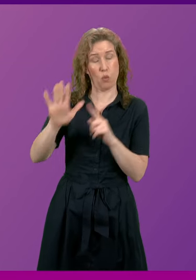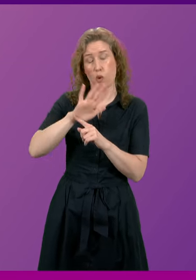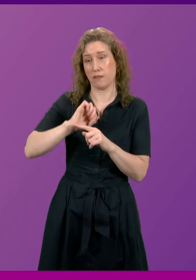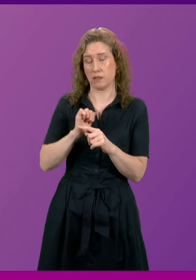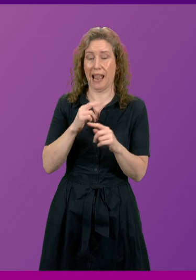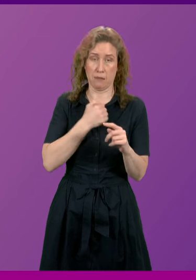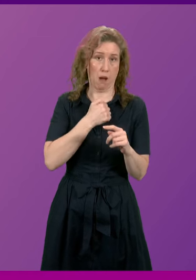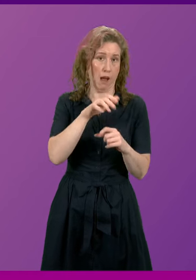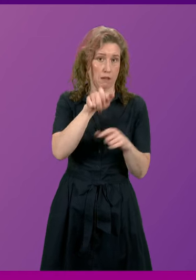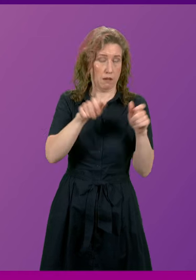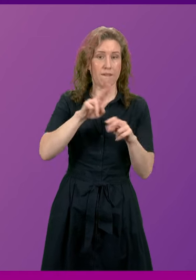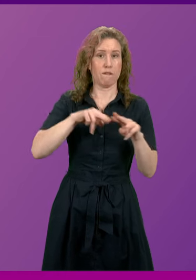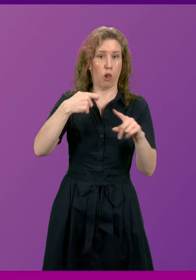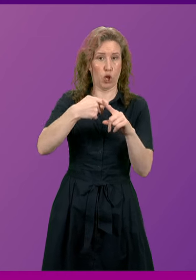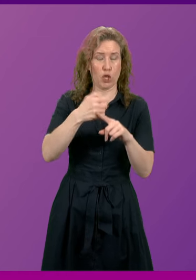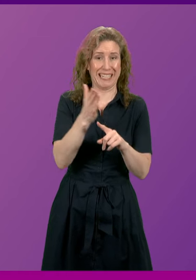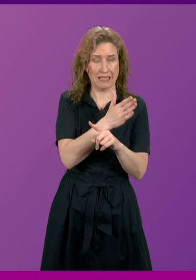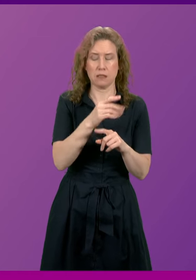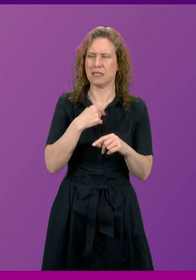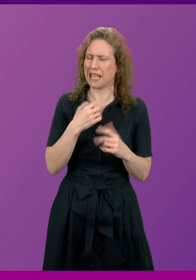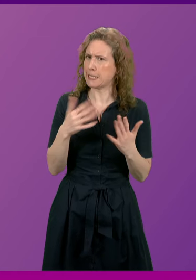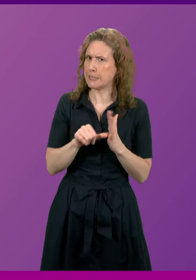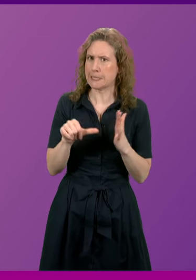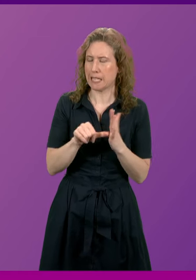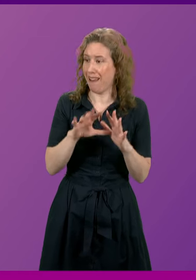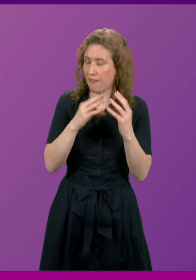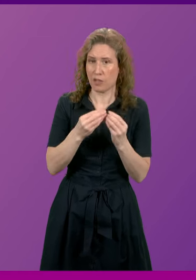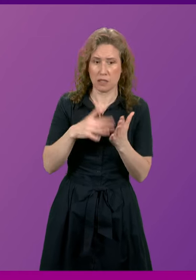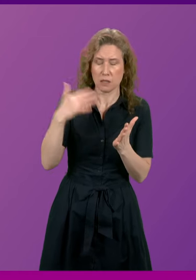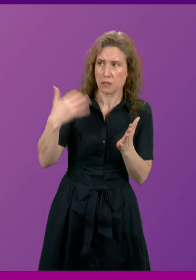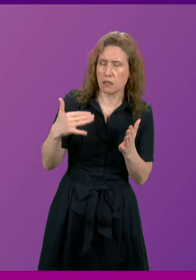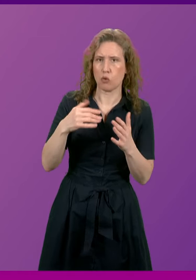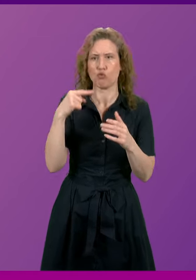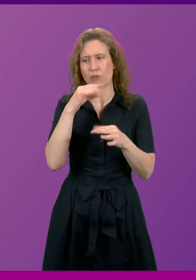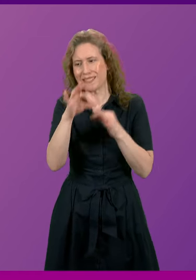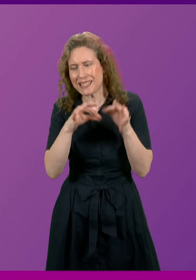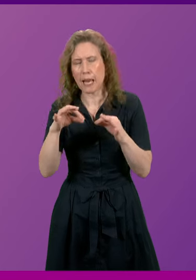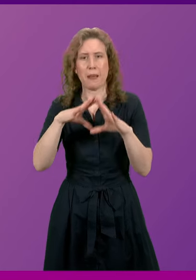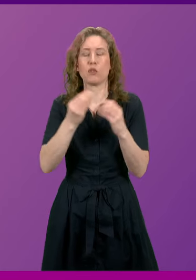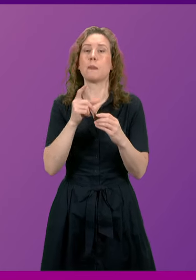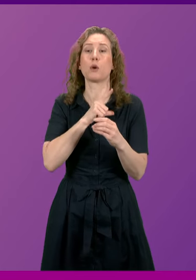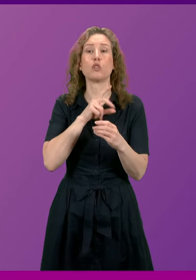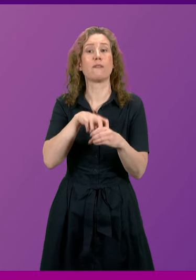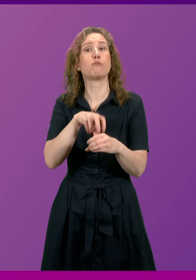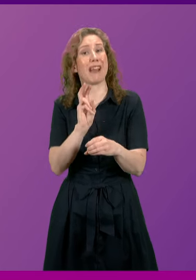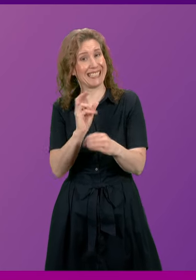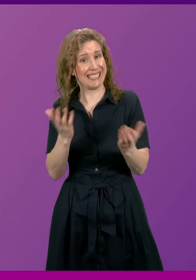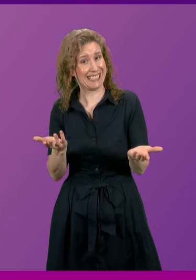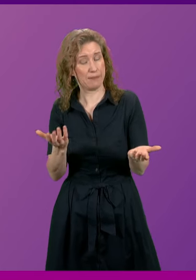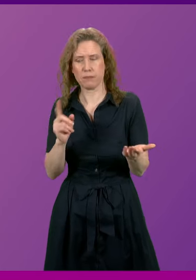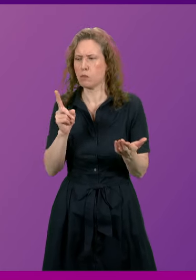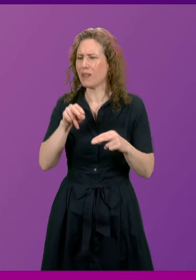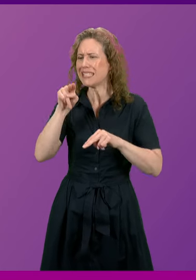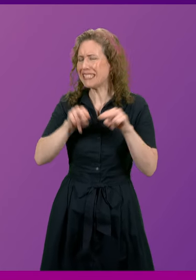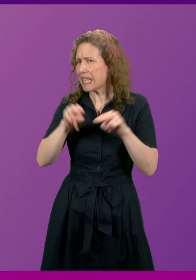of Falker East are facing pressures costs extra money red tape costs due to Brexit. What assessment has the